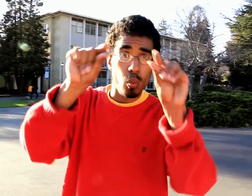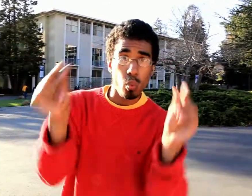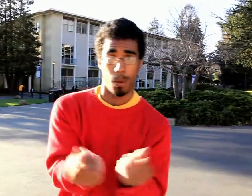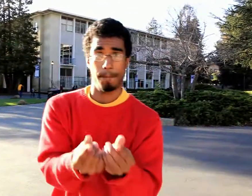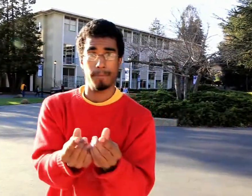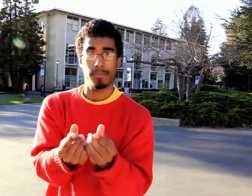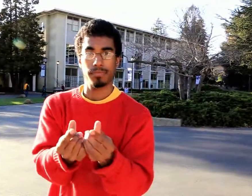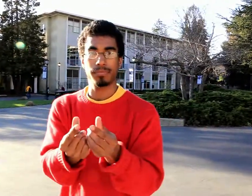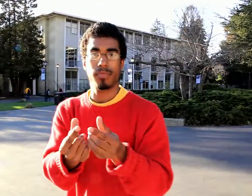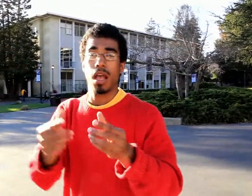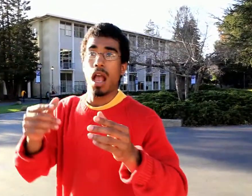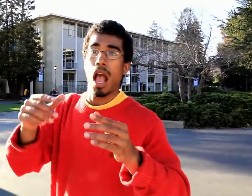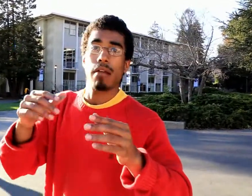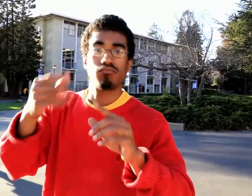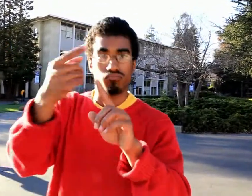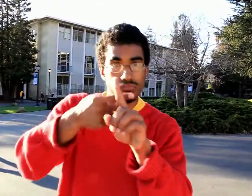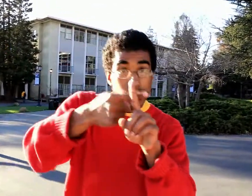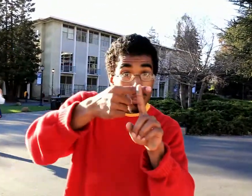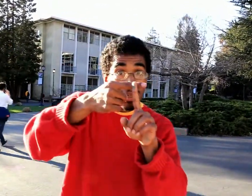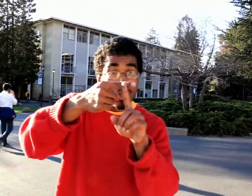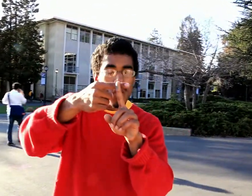the temperature is lower.